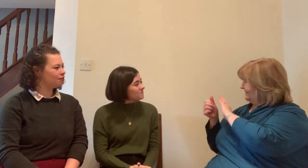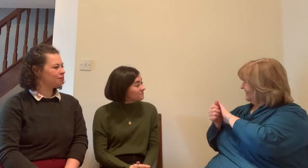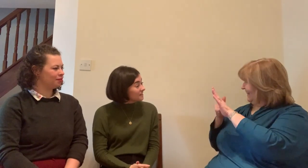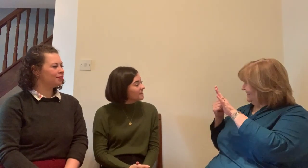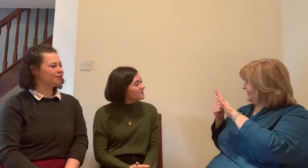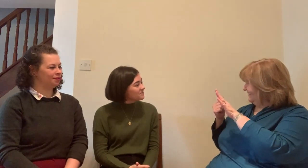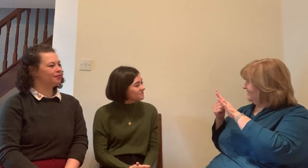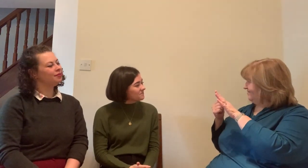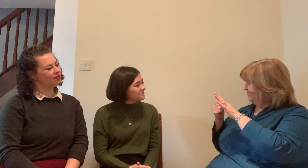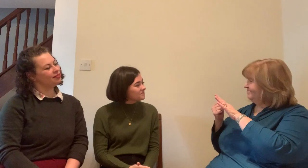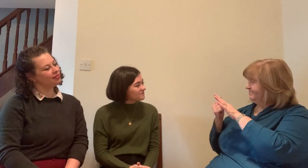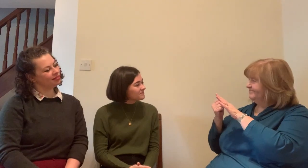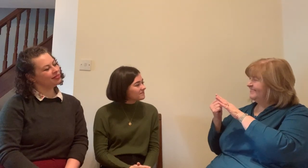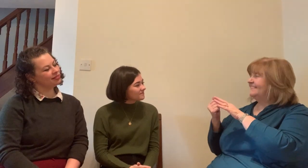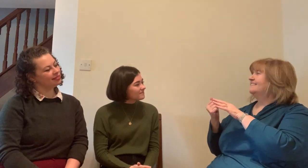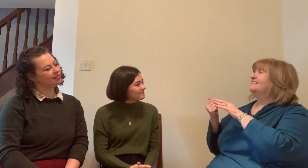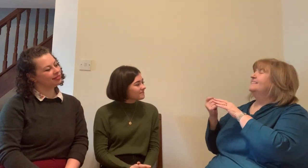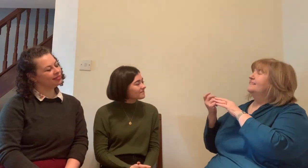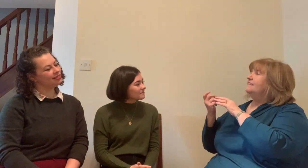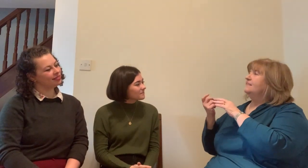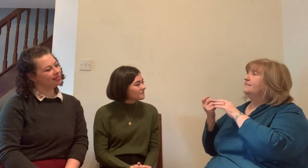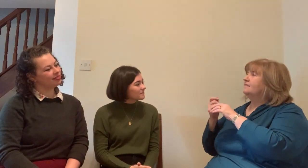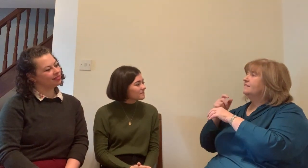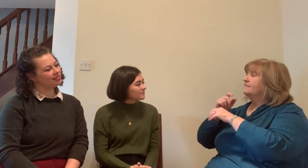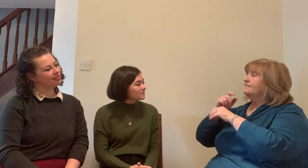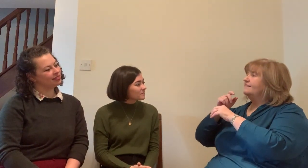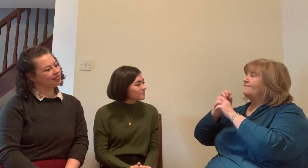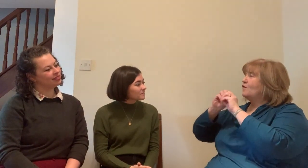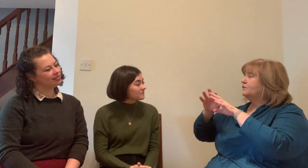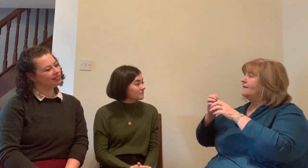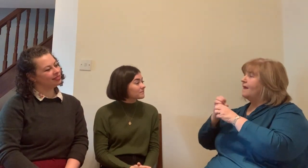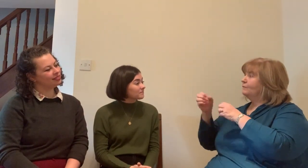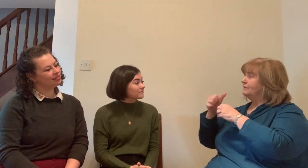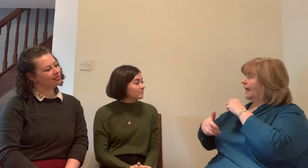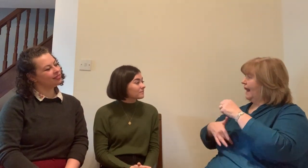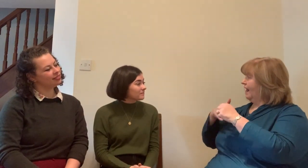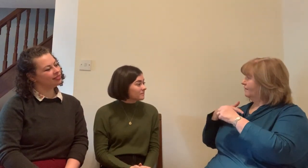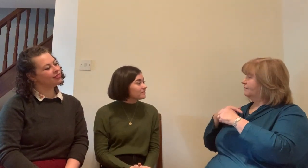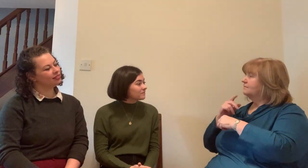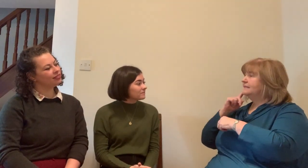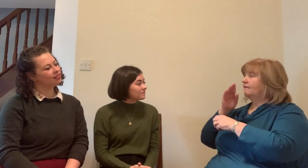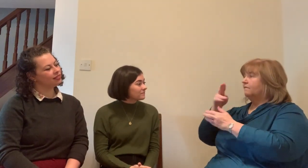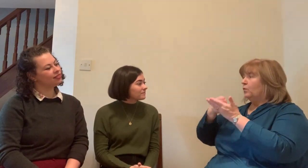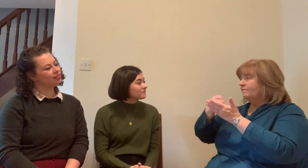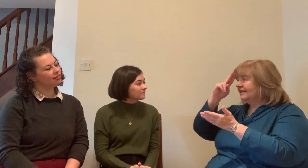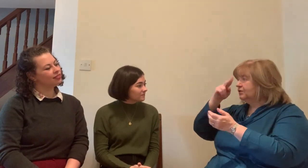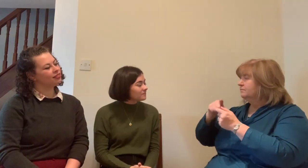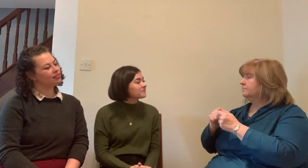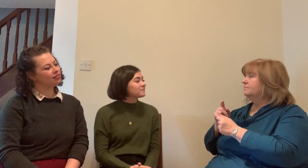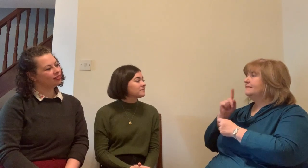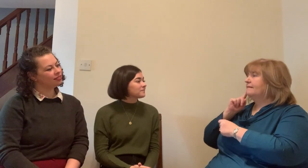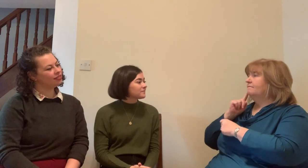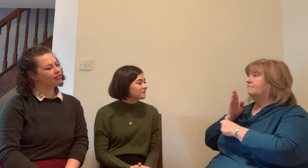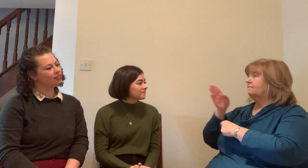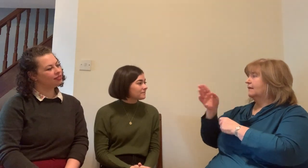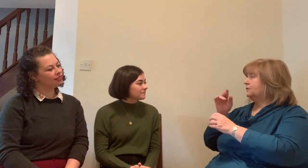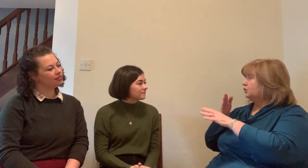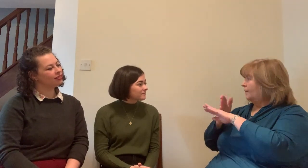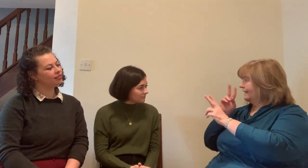had done my first deaf interpreting job the comfort was there after two minutes we had that shared experience that shared understanding that shared culture